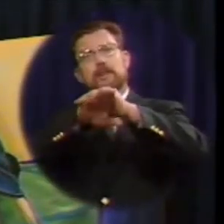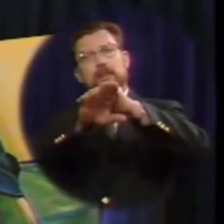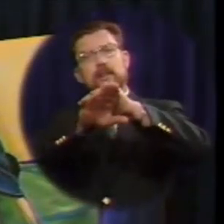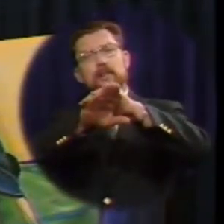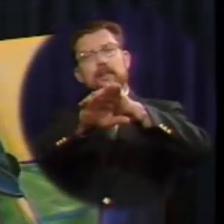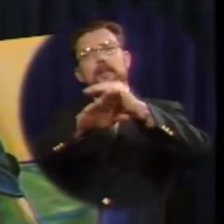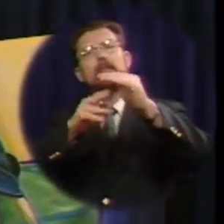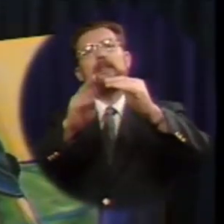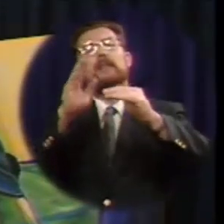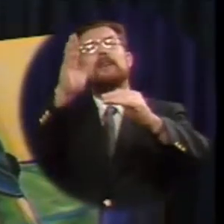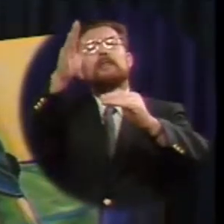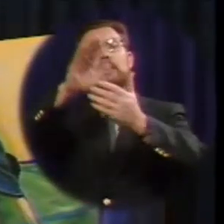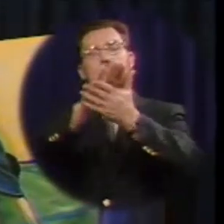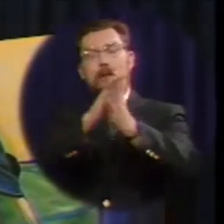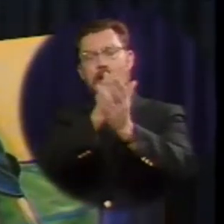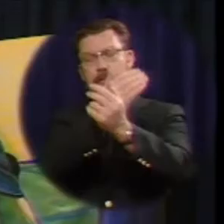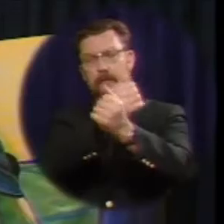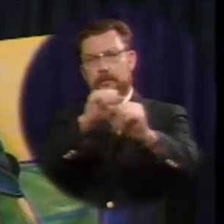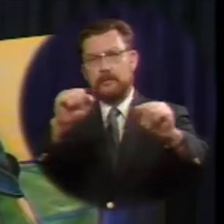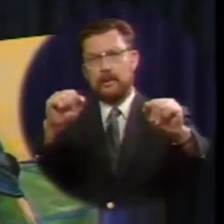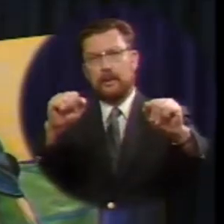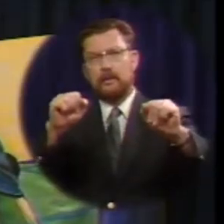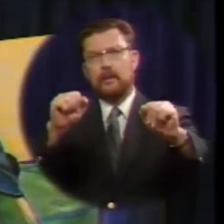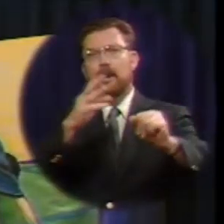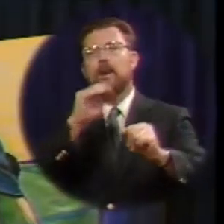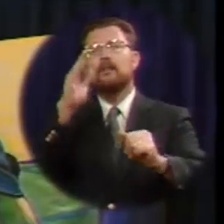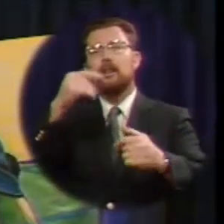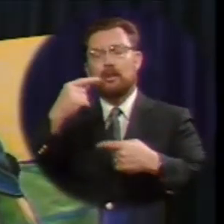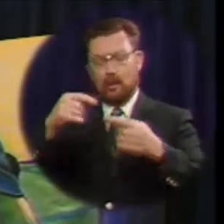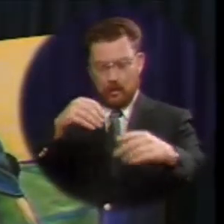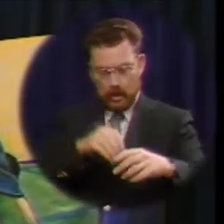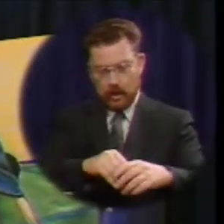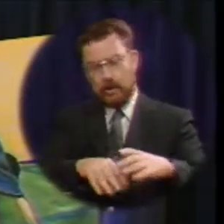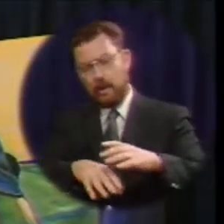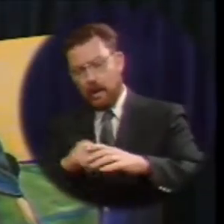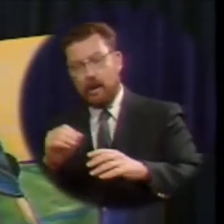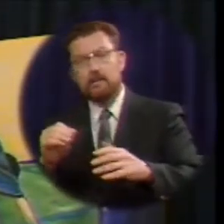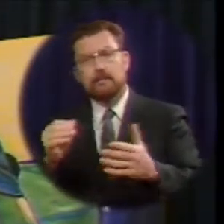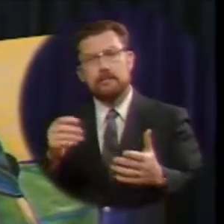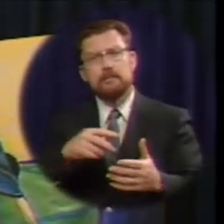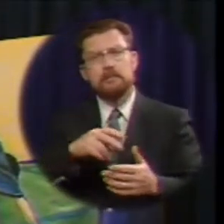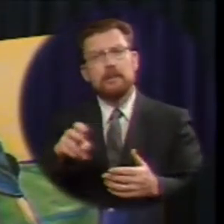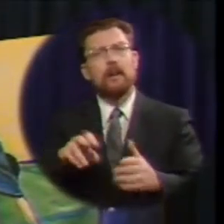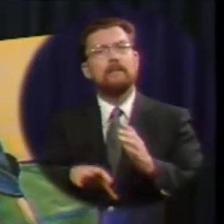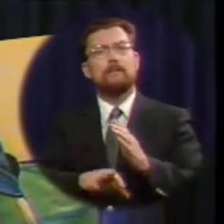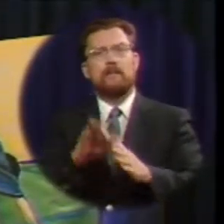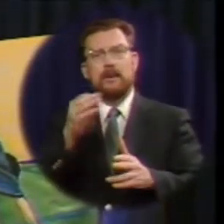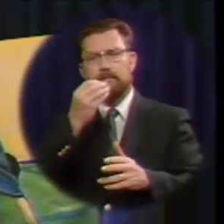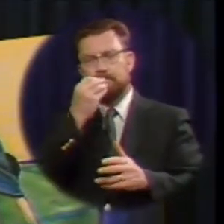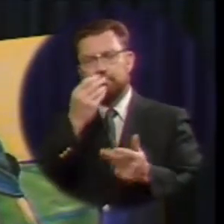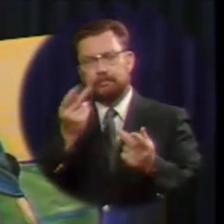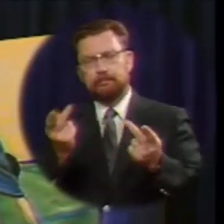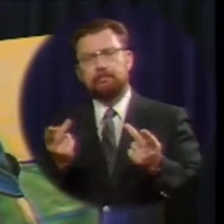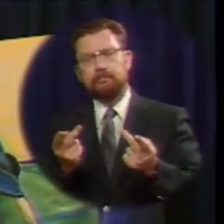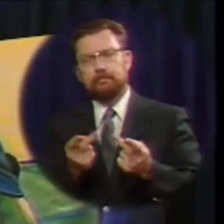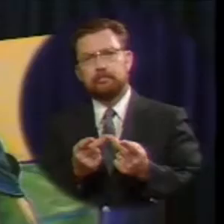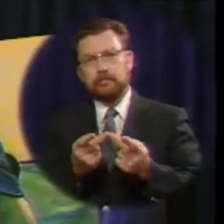he shall be saved and shall go in and out and find pasture right now